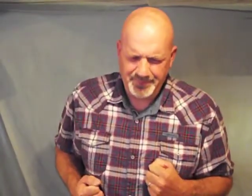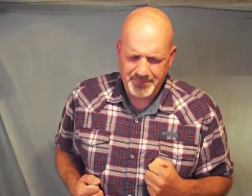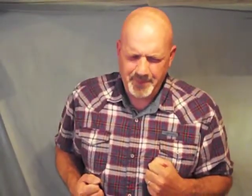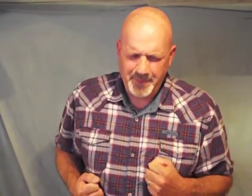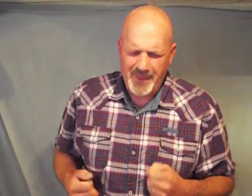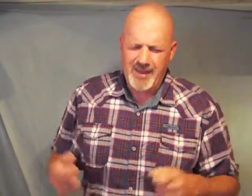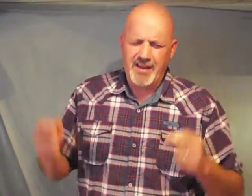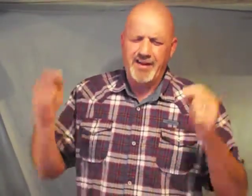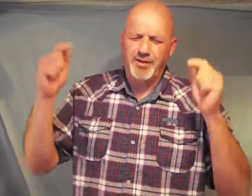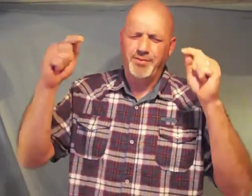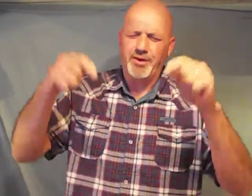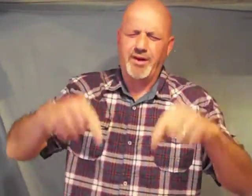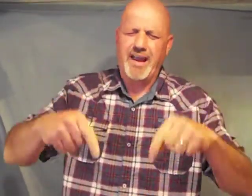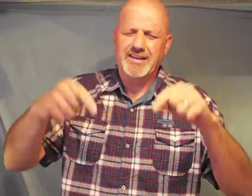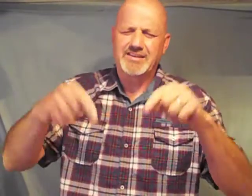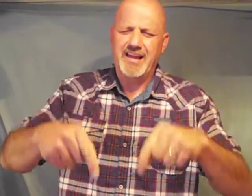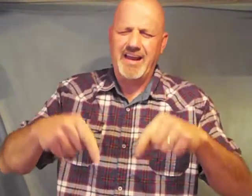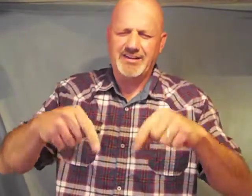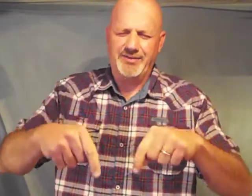they are full and satisfying